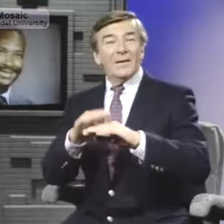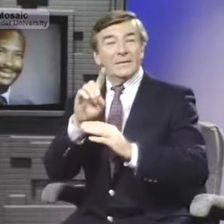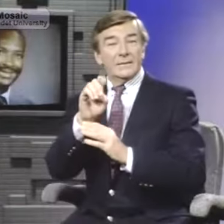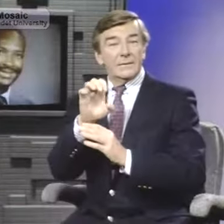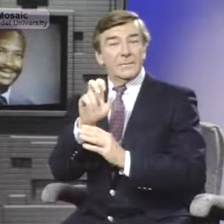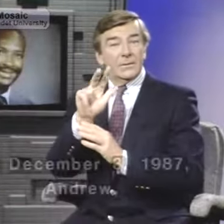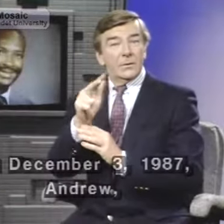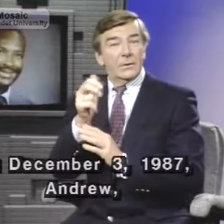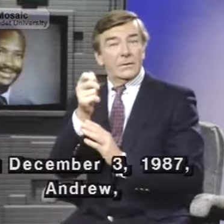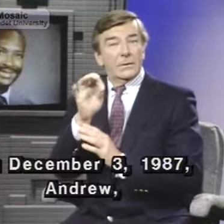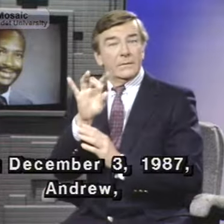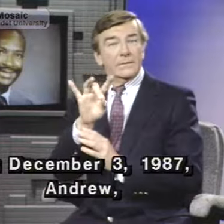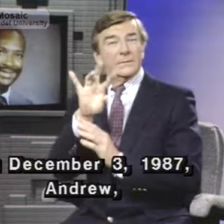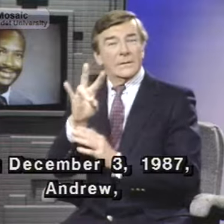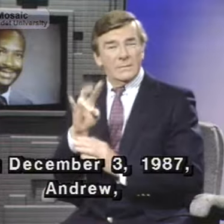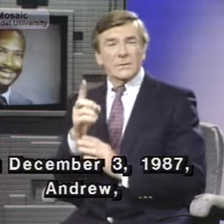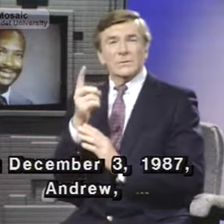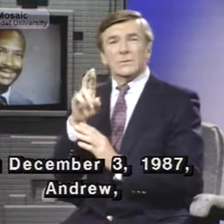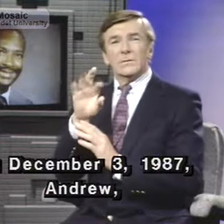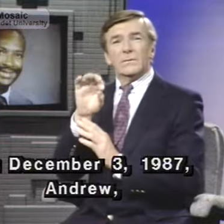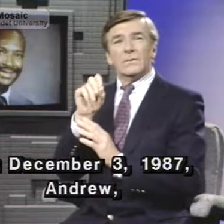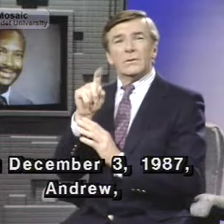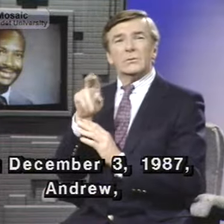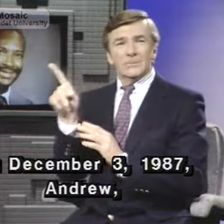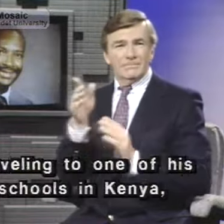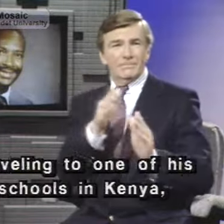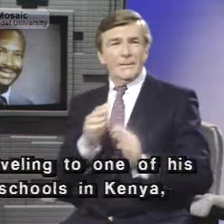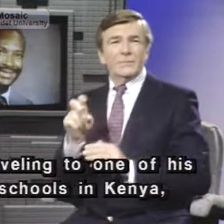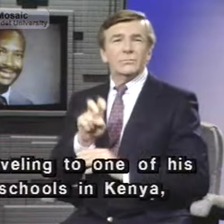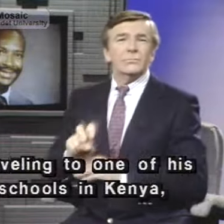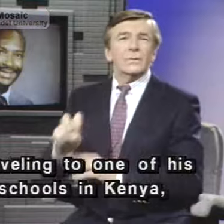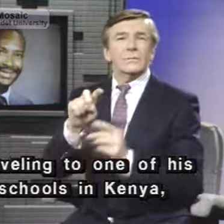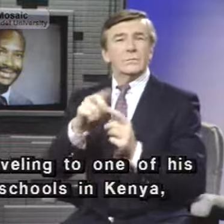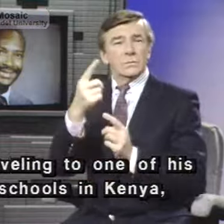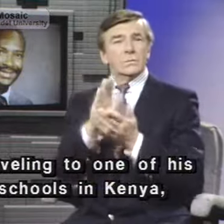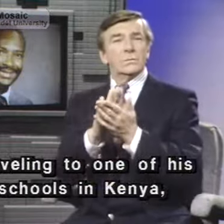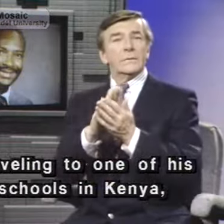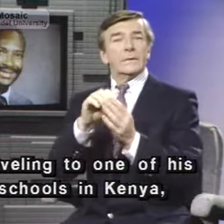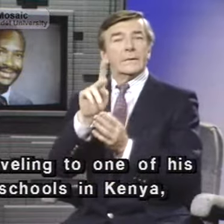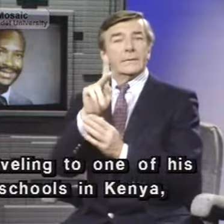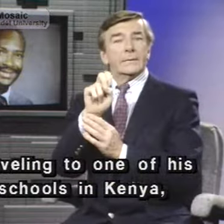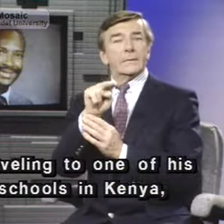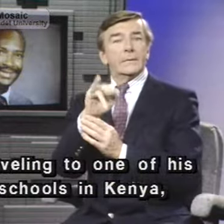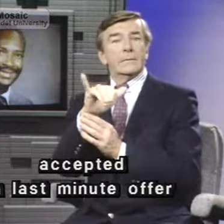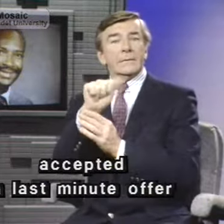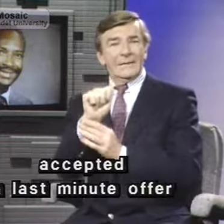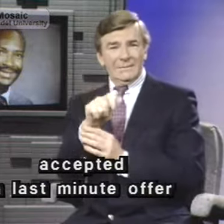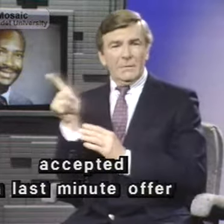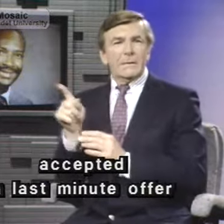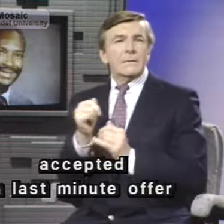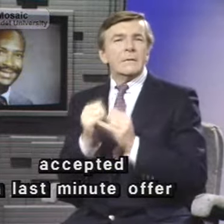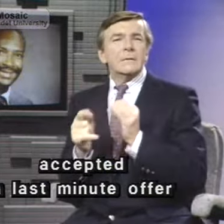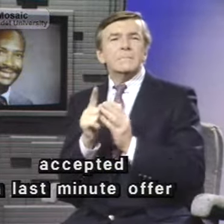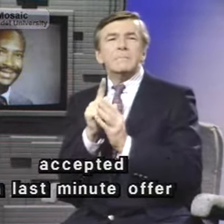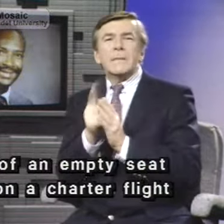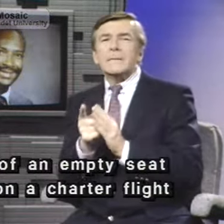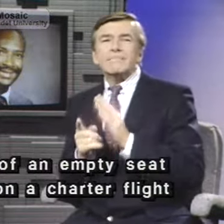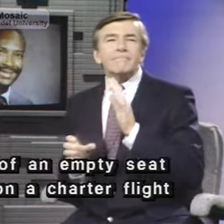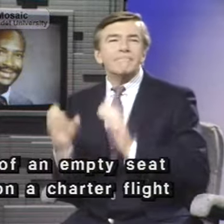On December 3, 1987, Andrew, traveling to one of his schools in Kenya, accepted a last-minute offer of an empty seat